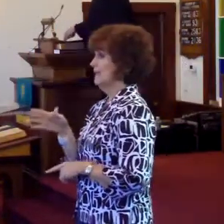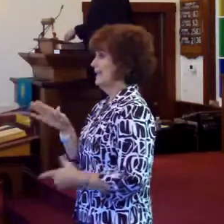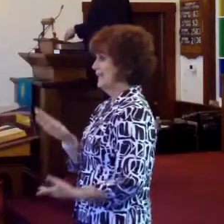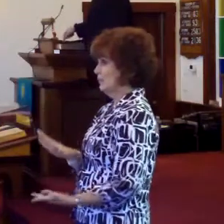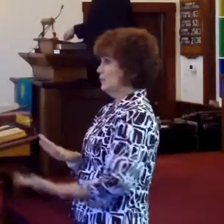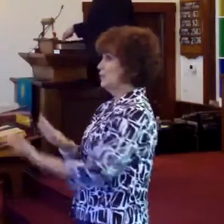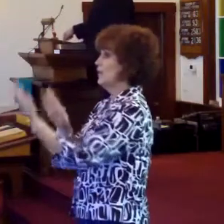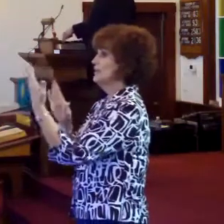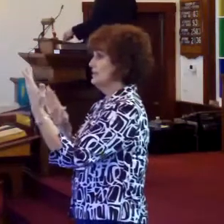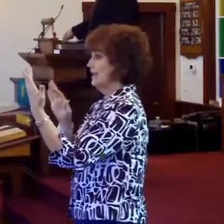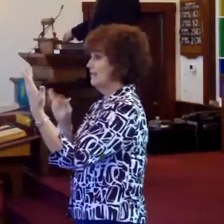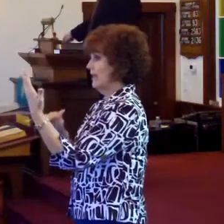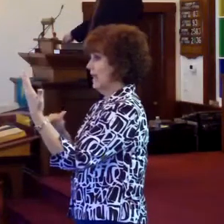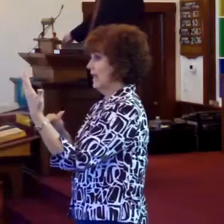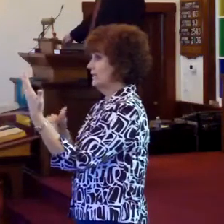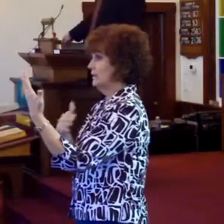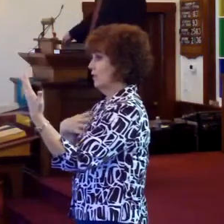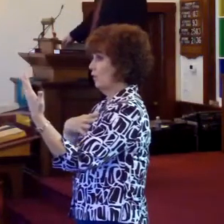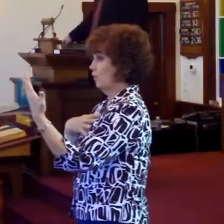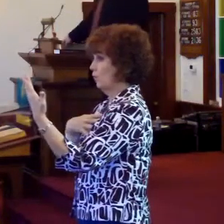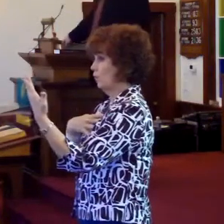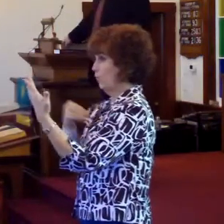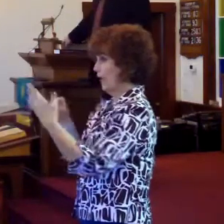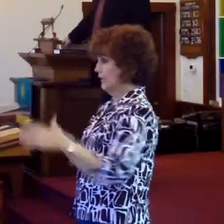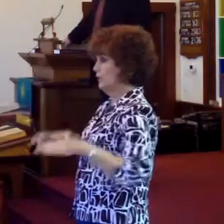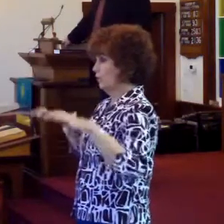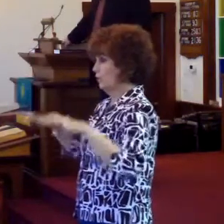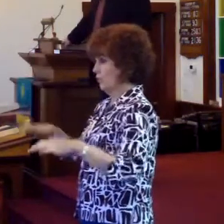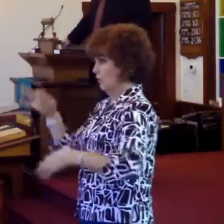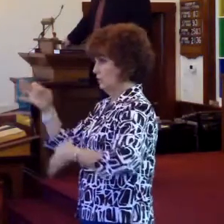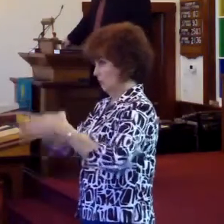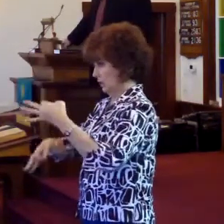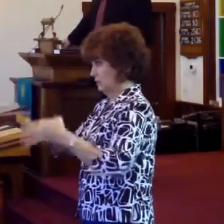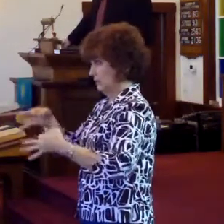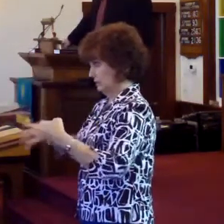in front of God Himself, that great white throne.